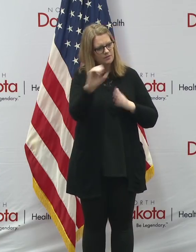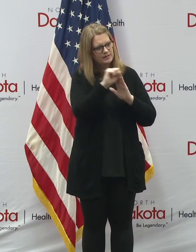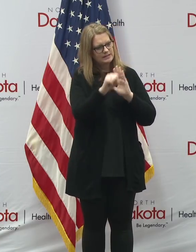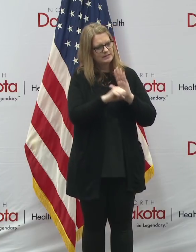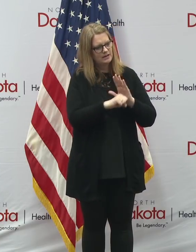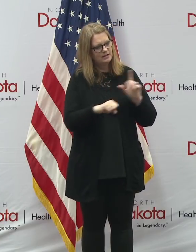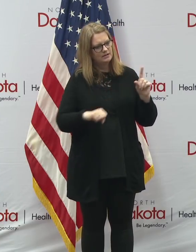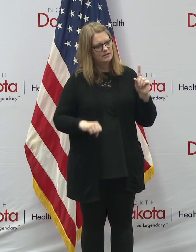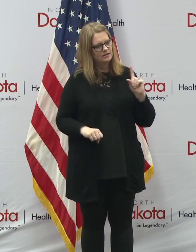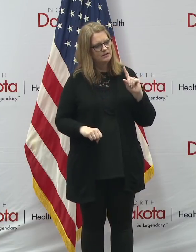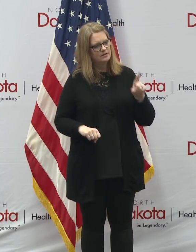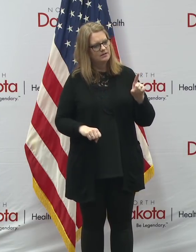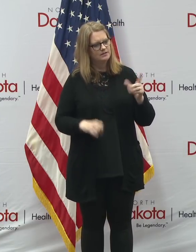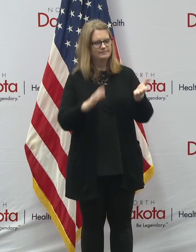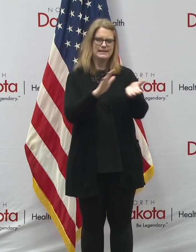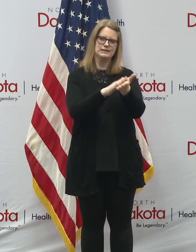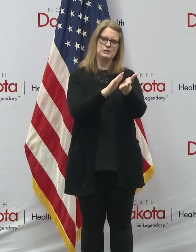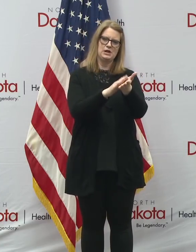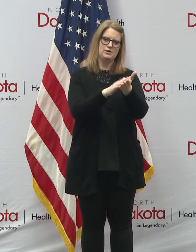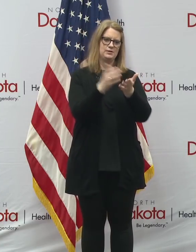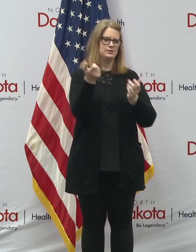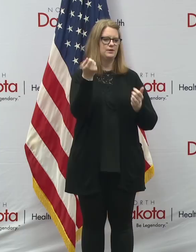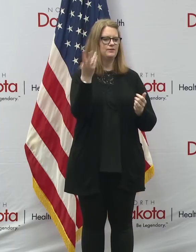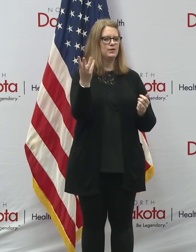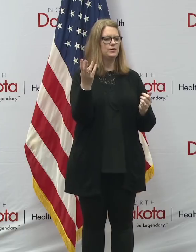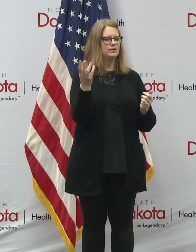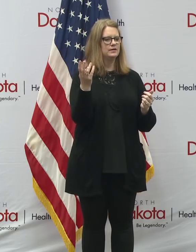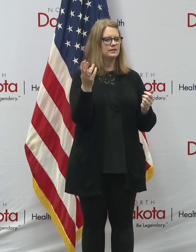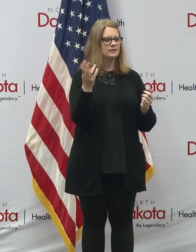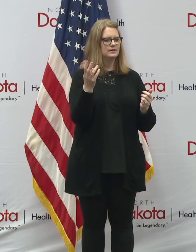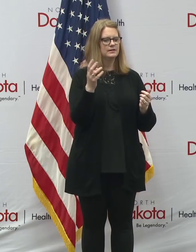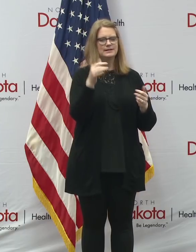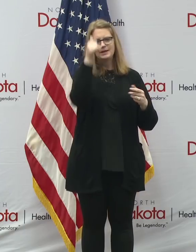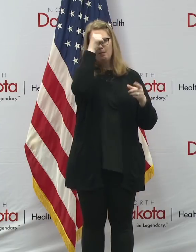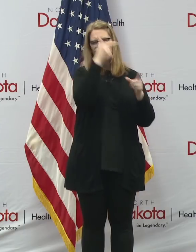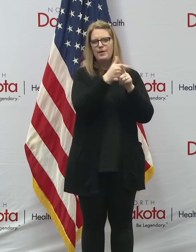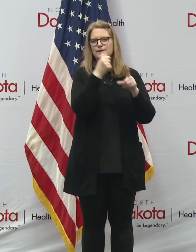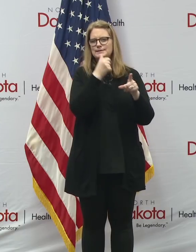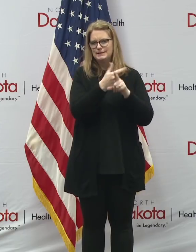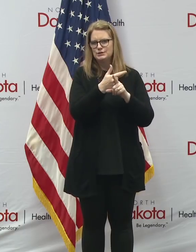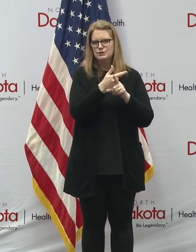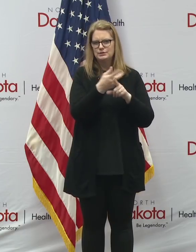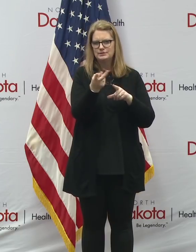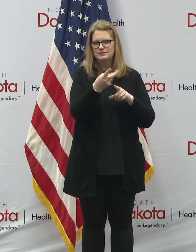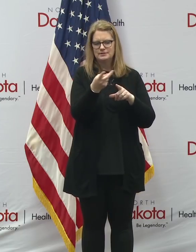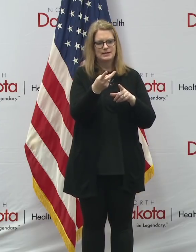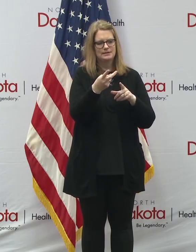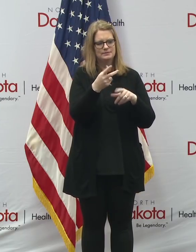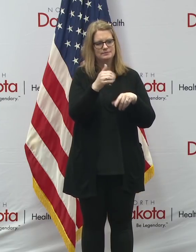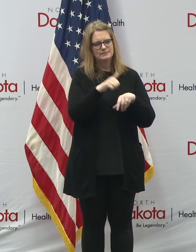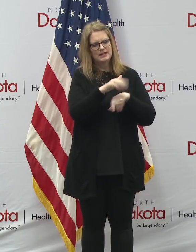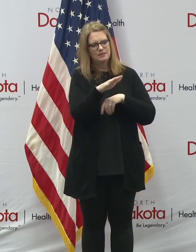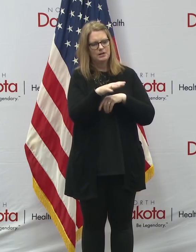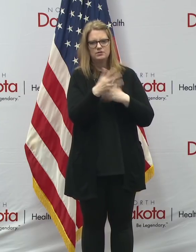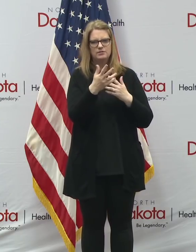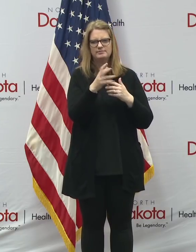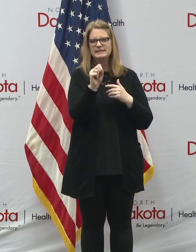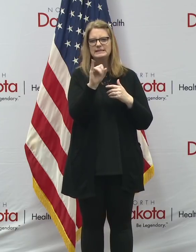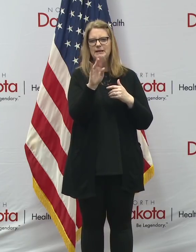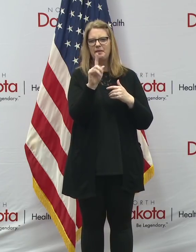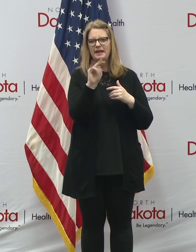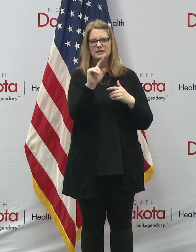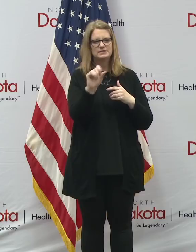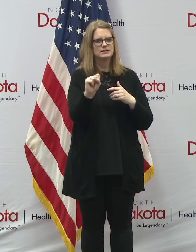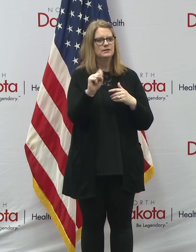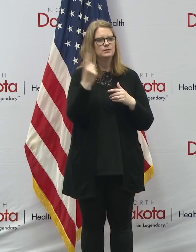to give a shout out to a couple siblings, actually, that sent these in. And so they'll recognize them.